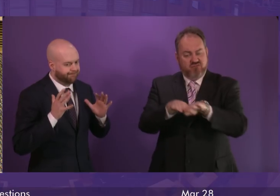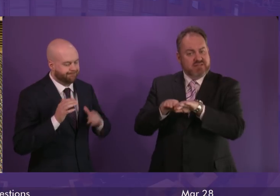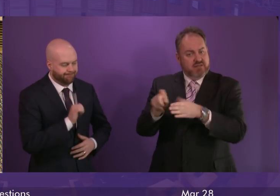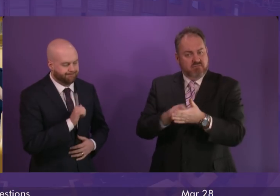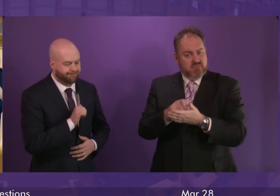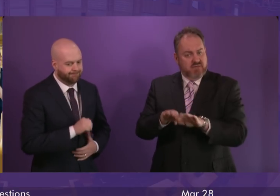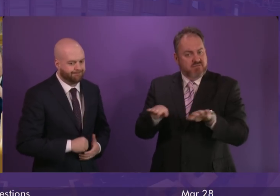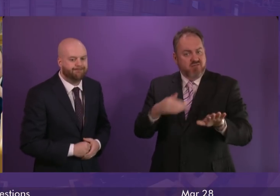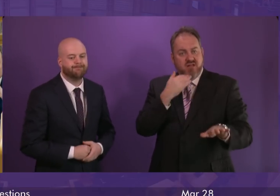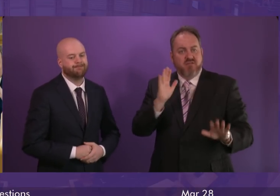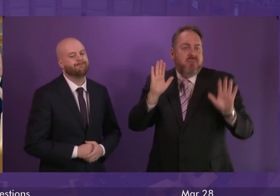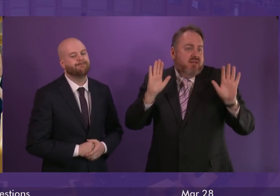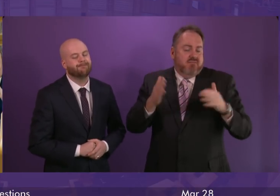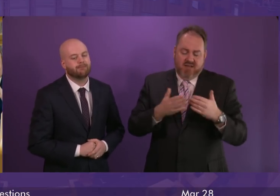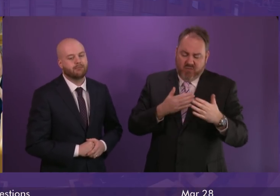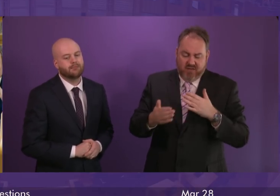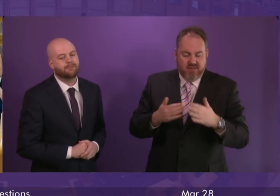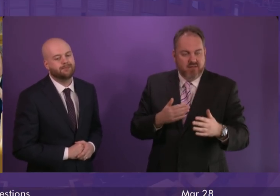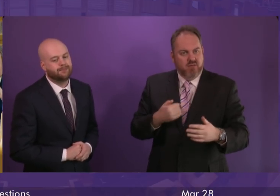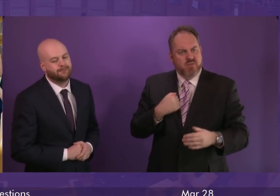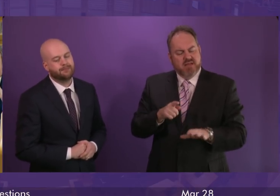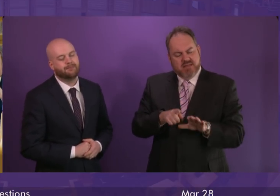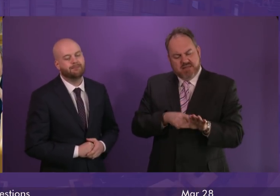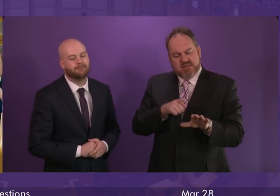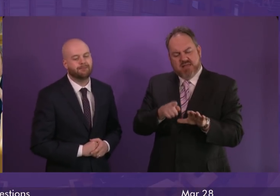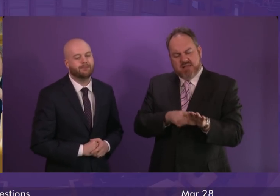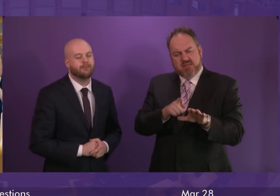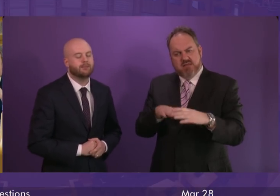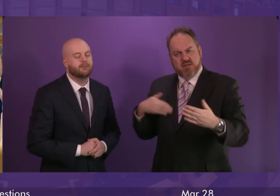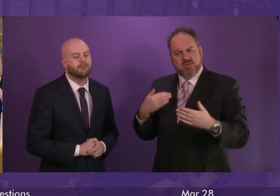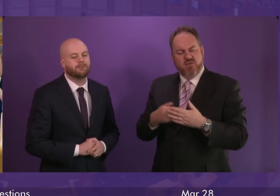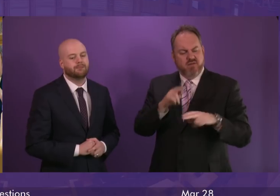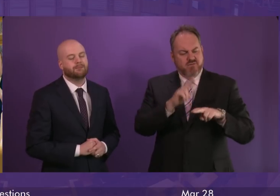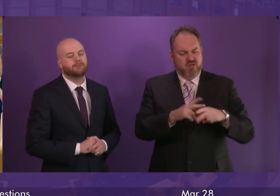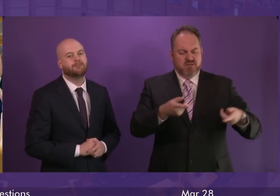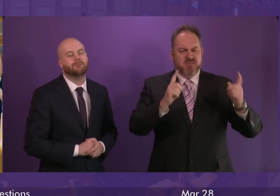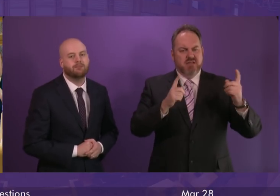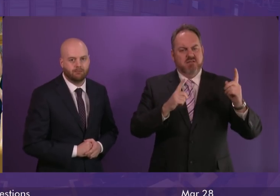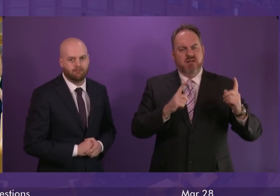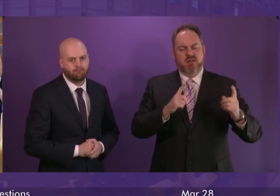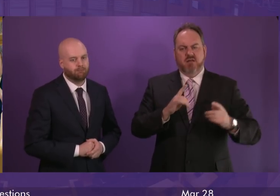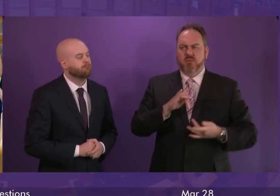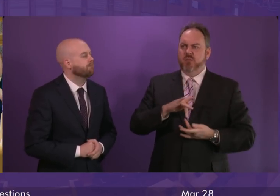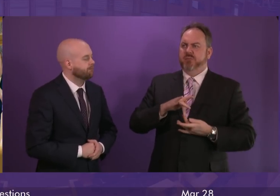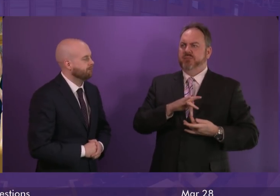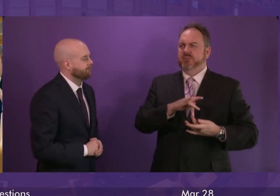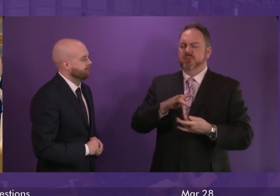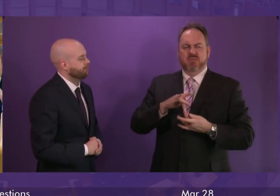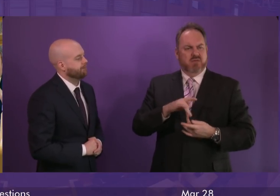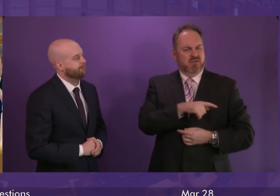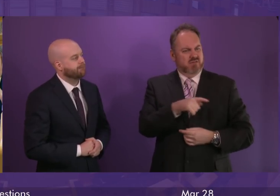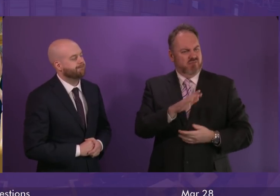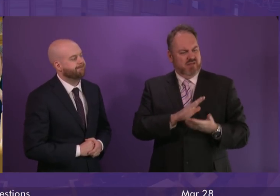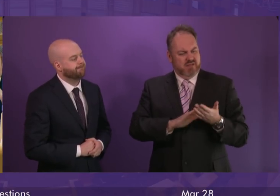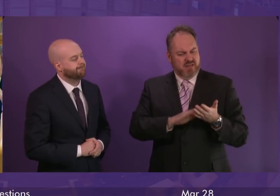But I've given it away. After months, years even, of sanctimony from the First Minister and her Brexit secretary, yesterday, SNP MPs refused